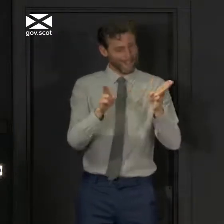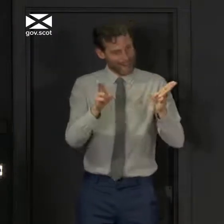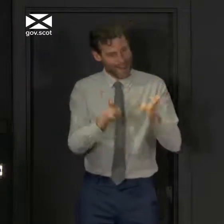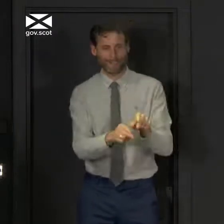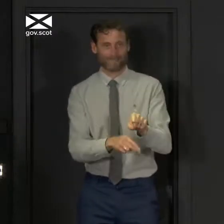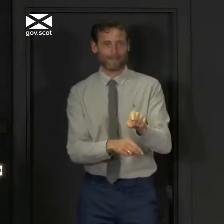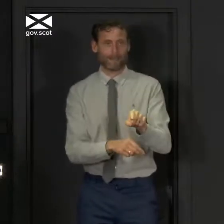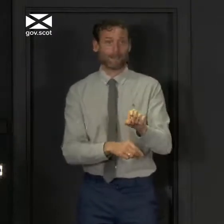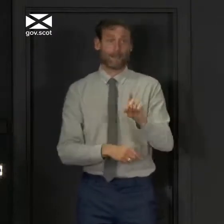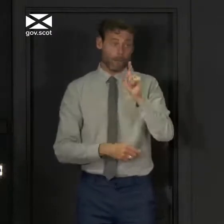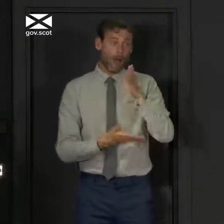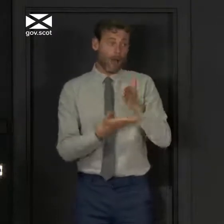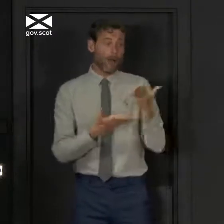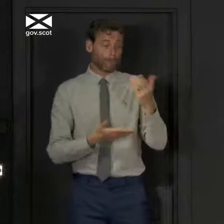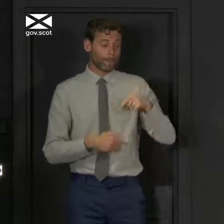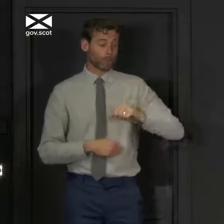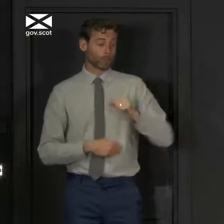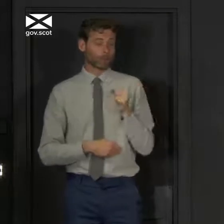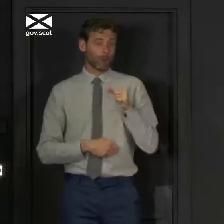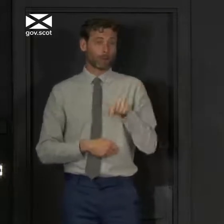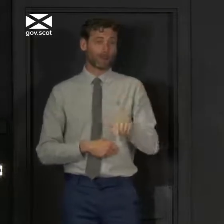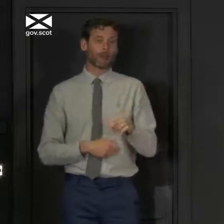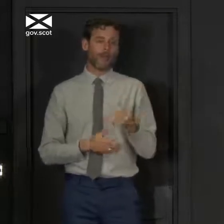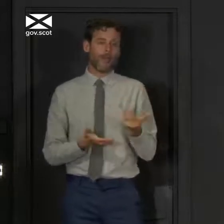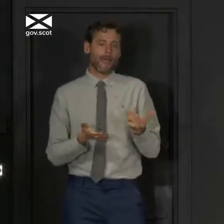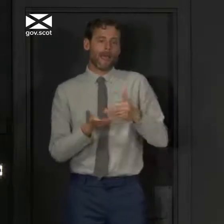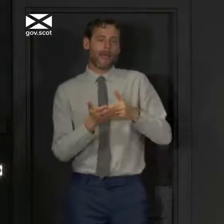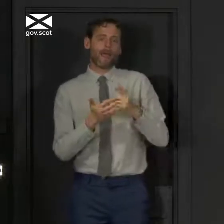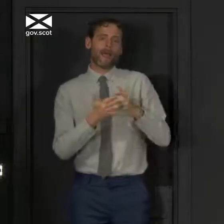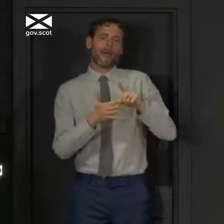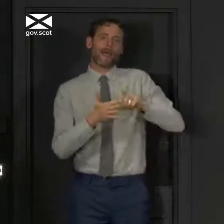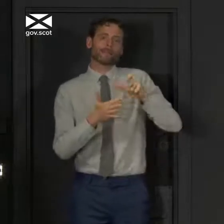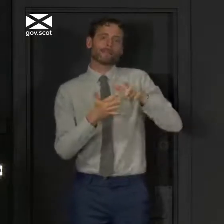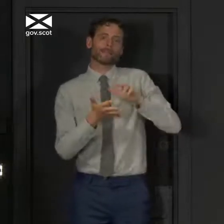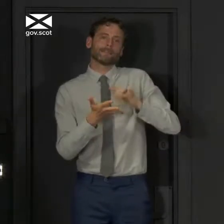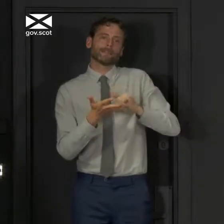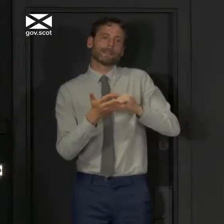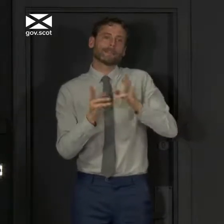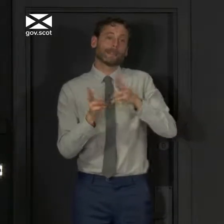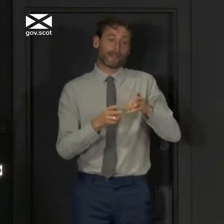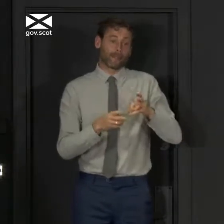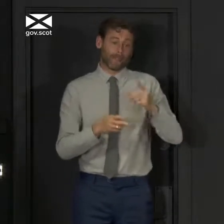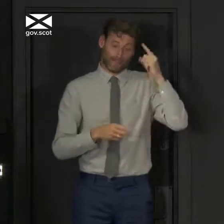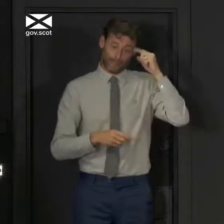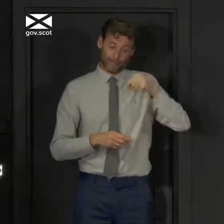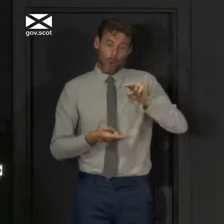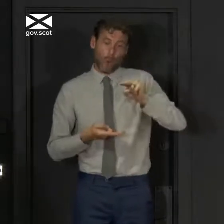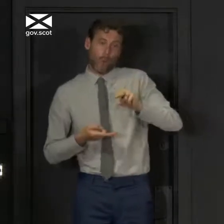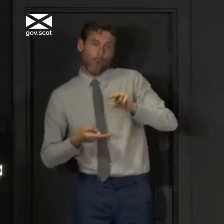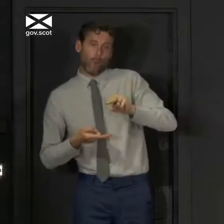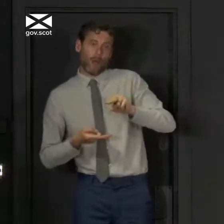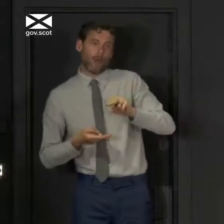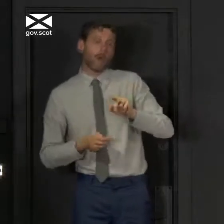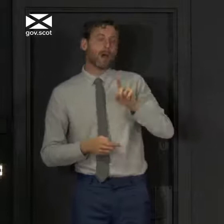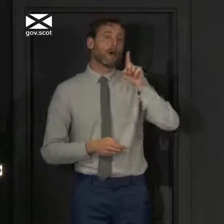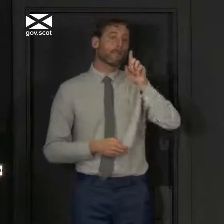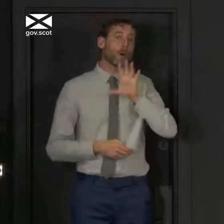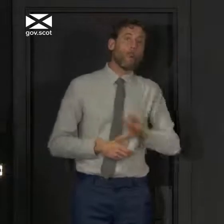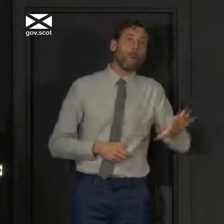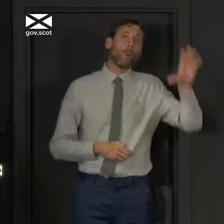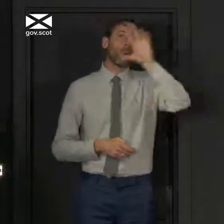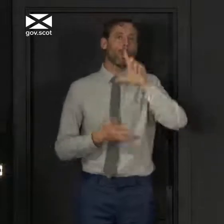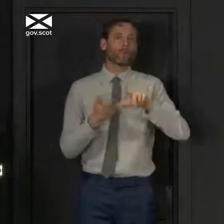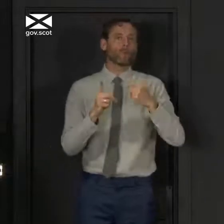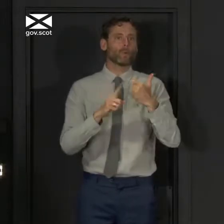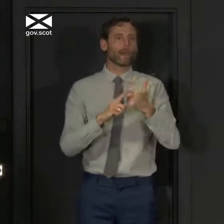deaths in Scotland are lower they are also as I think is the case across the UK now they are also declining and